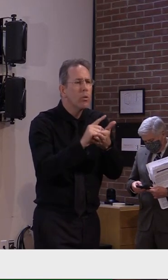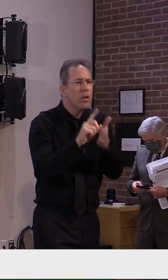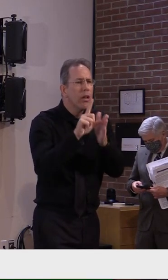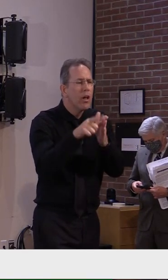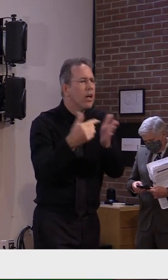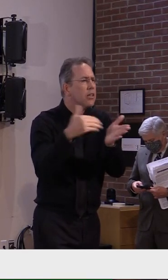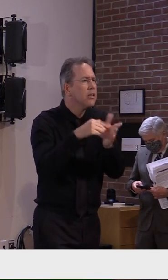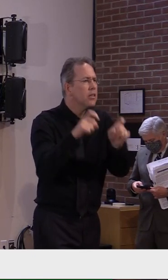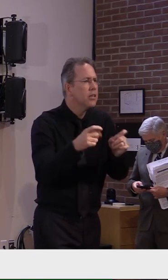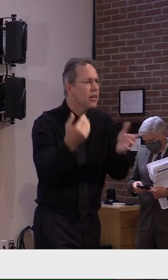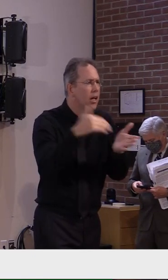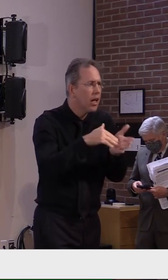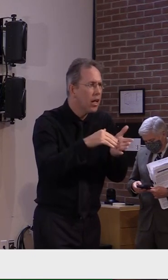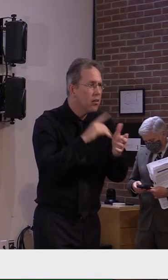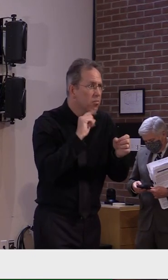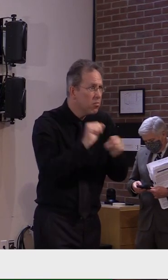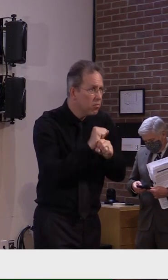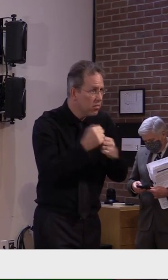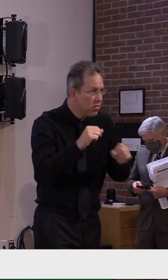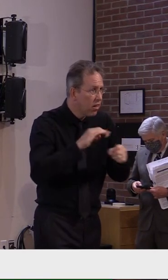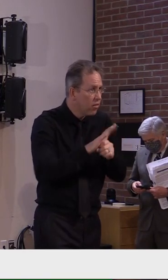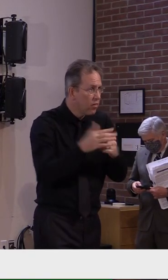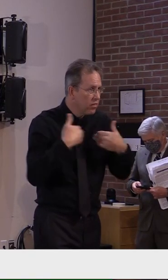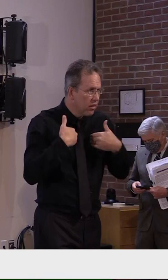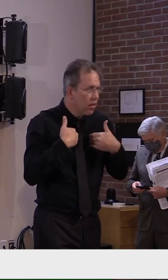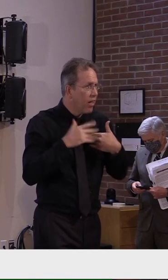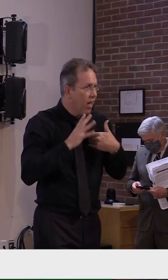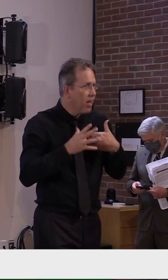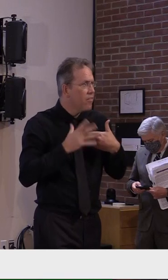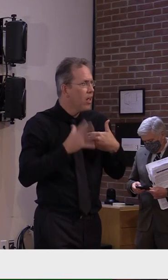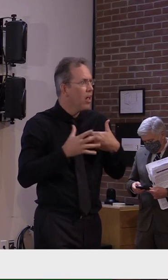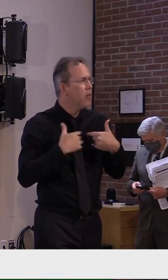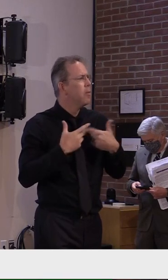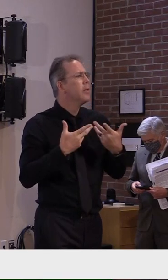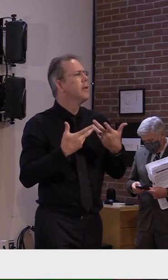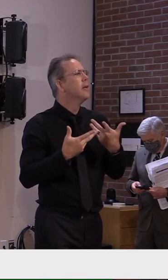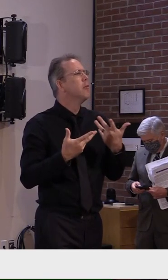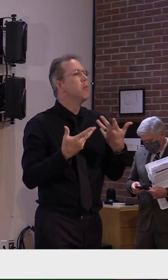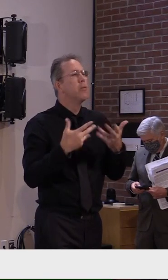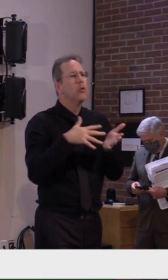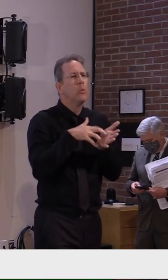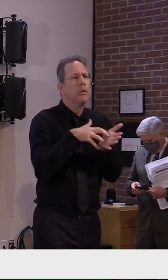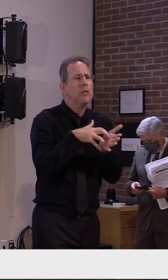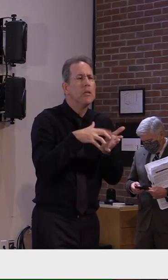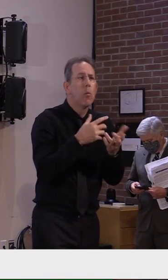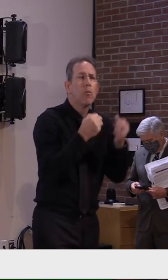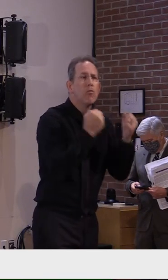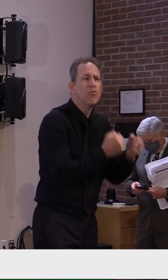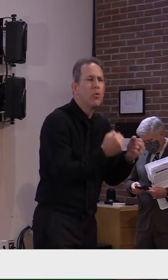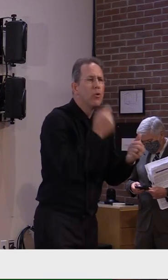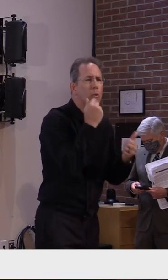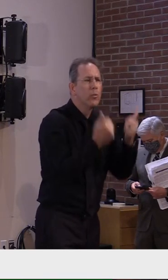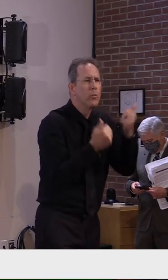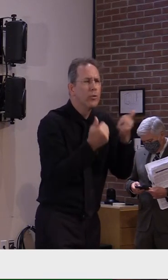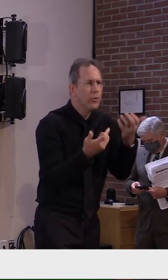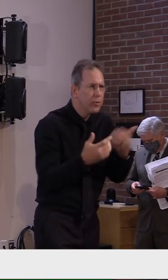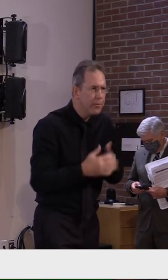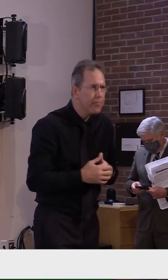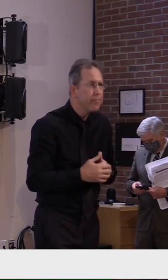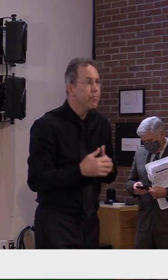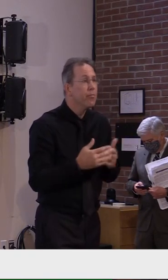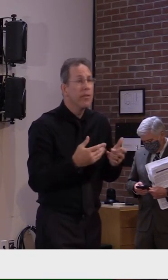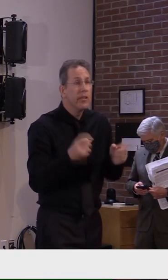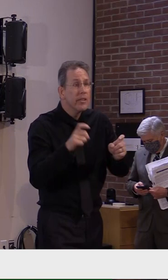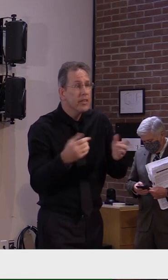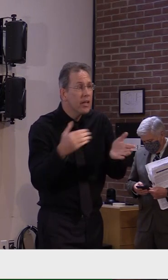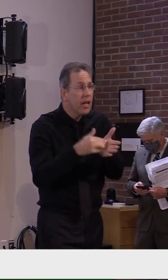and then it becomes particularly confusing if three months down the road i tested you again and you felt well all along and you still have